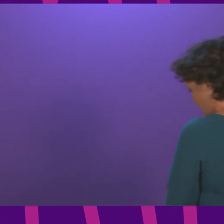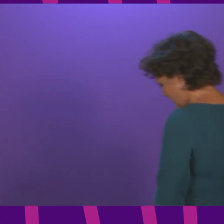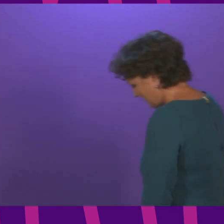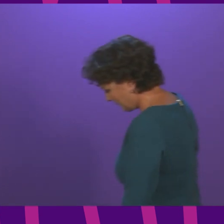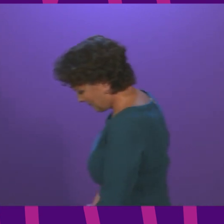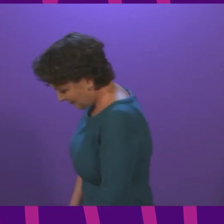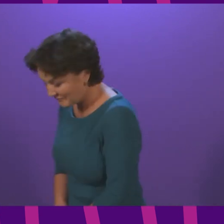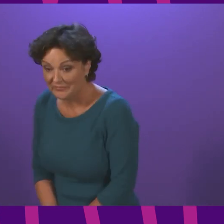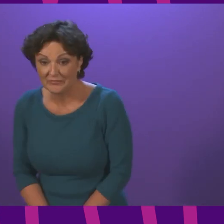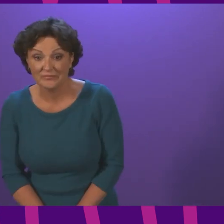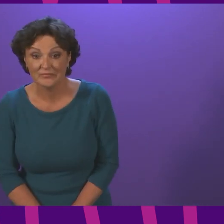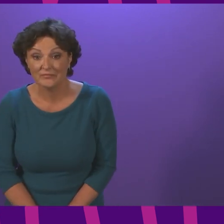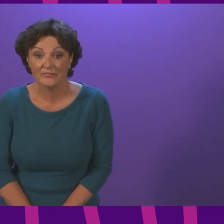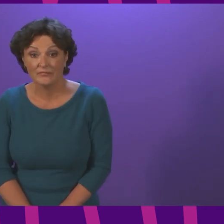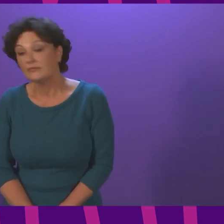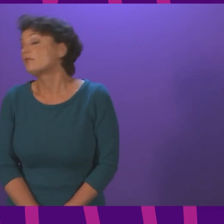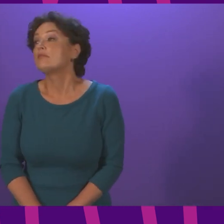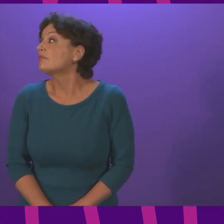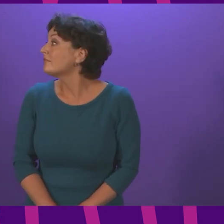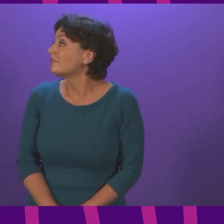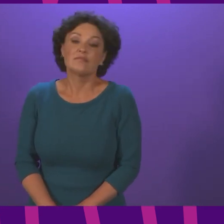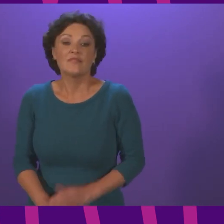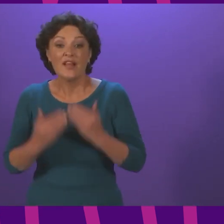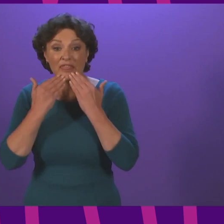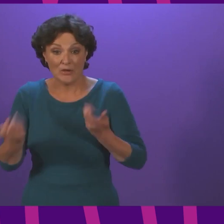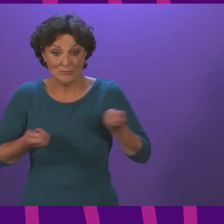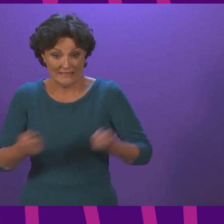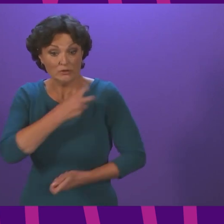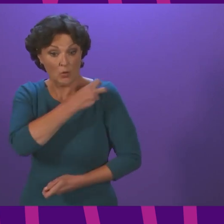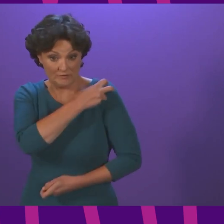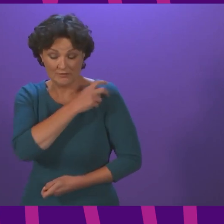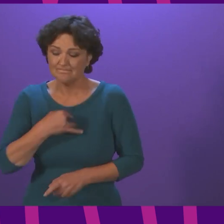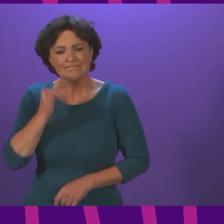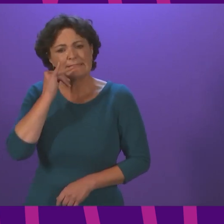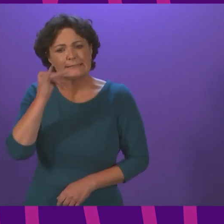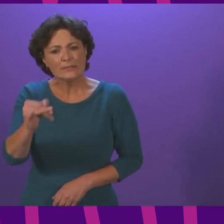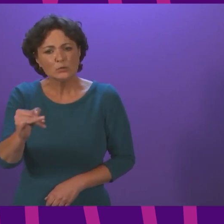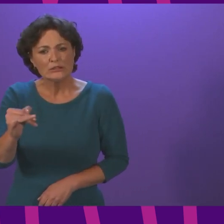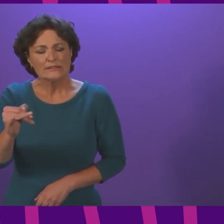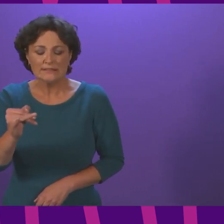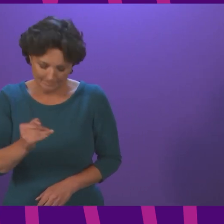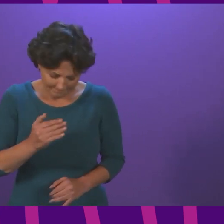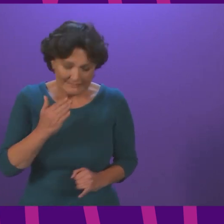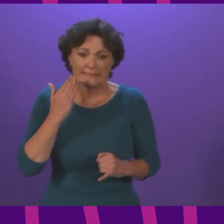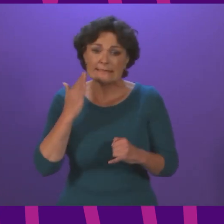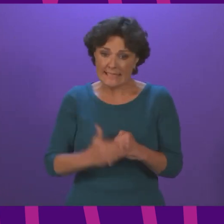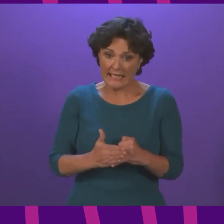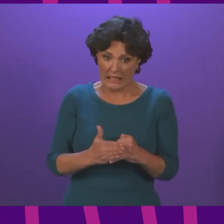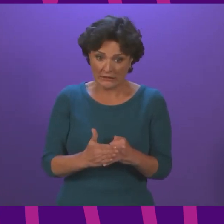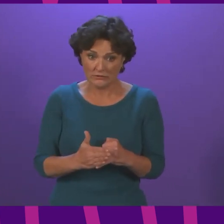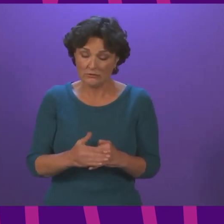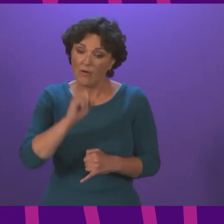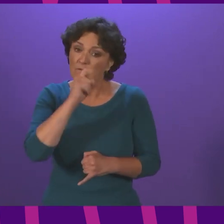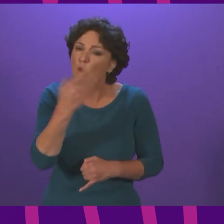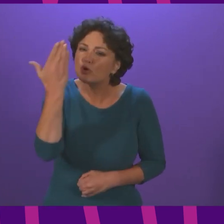you Presiding Officer. Next week is the deadline for ventilation improvements in Scottish schools. Could the First Minister provide the